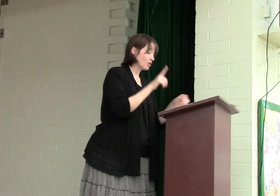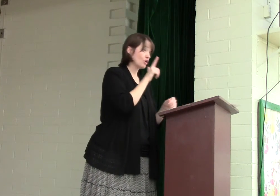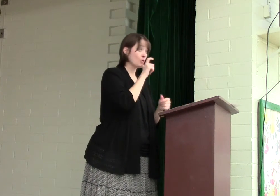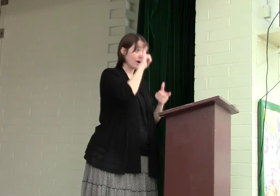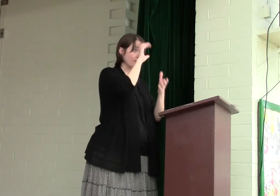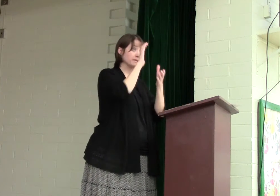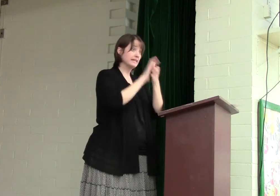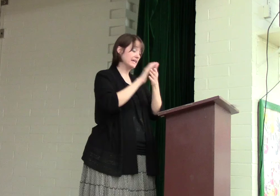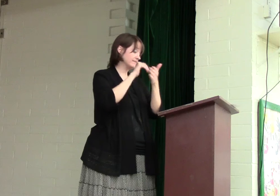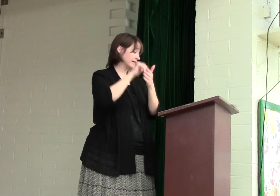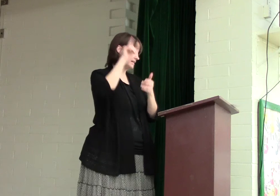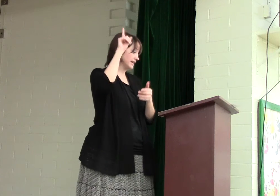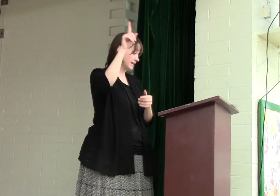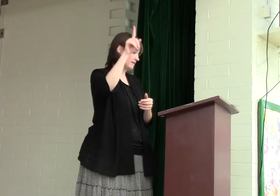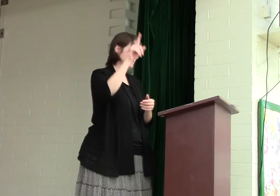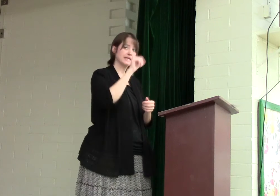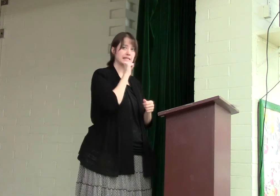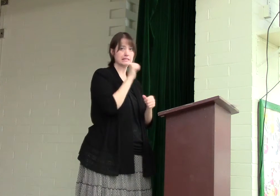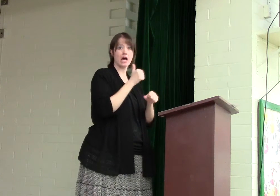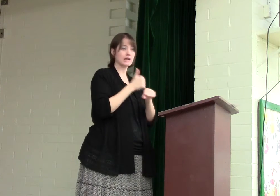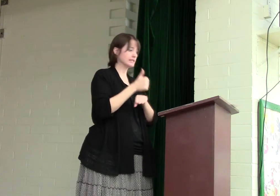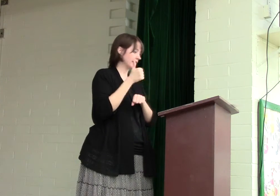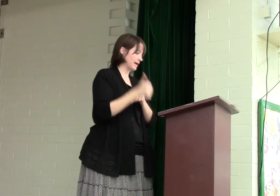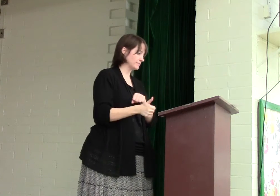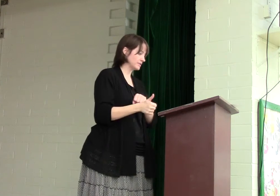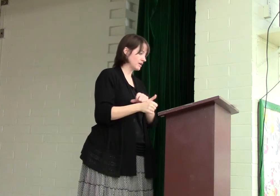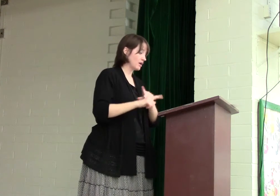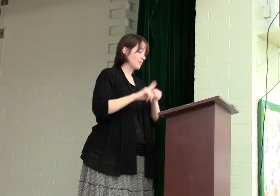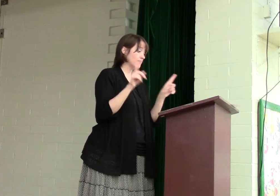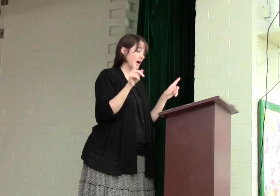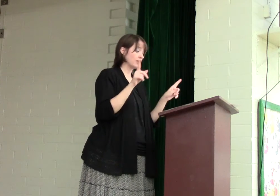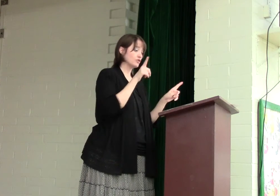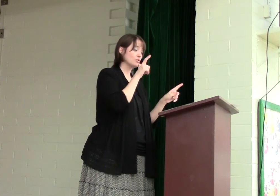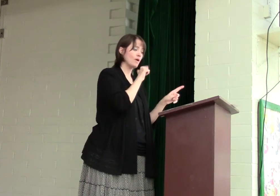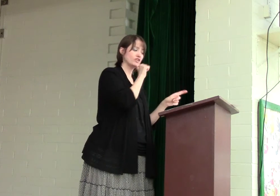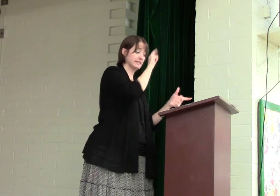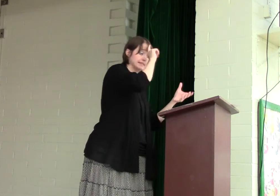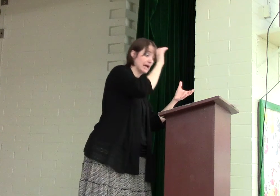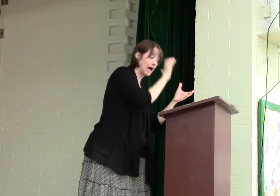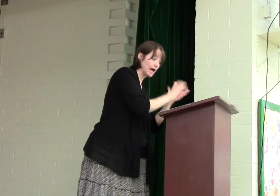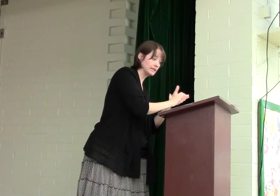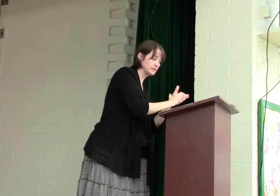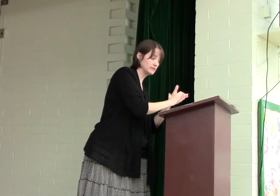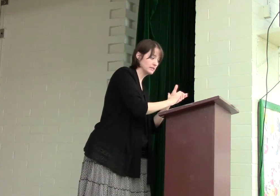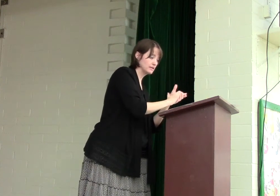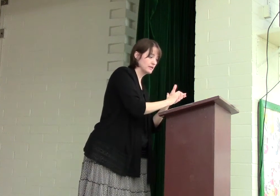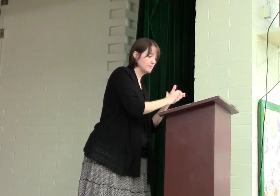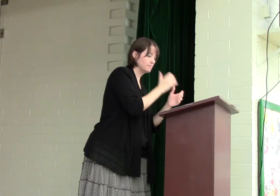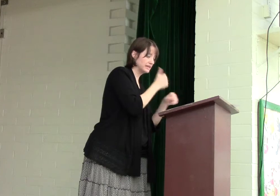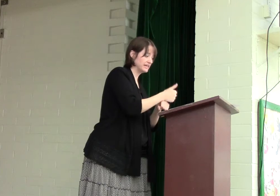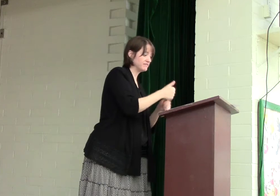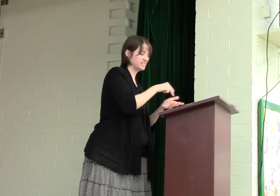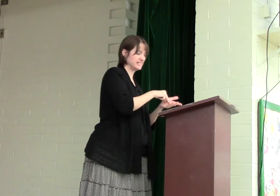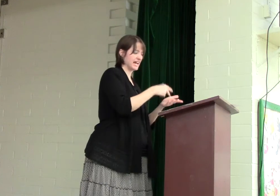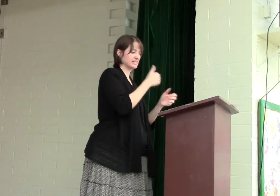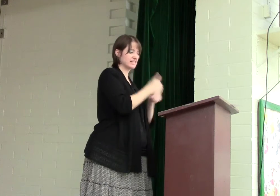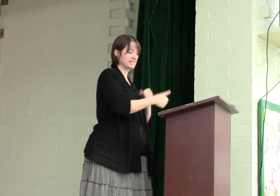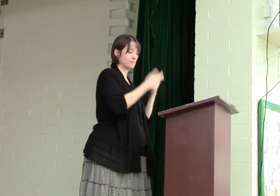Whoever believes in Him is not condemned. But whoever does not believe stands condemned